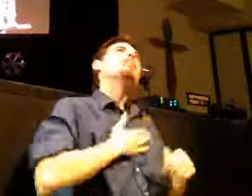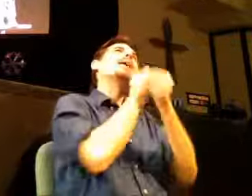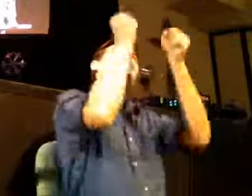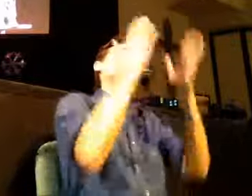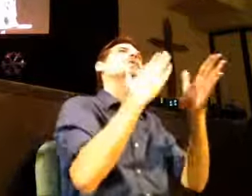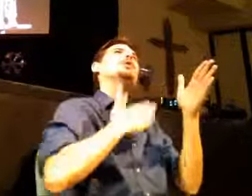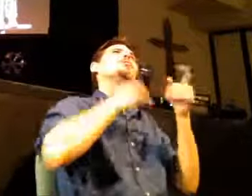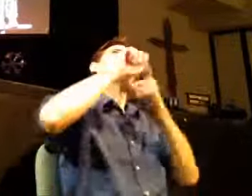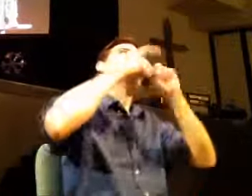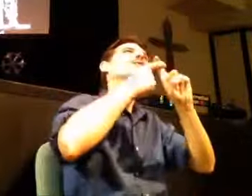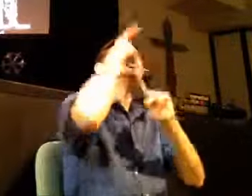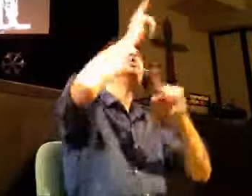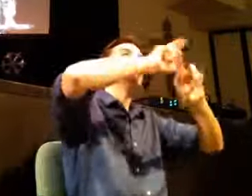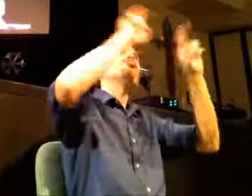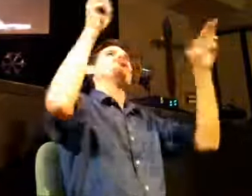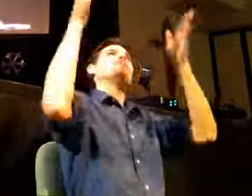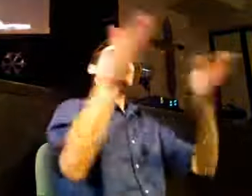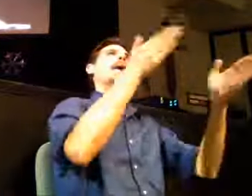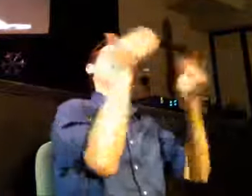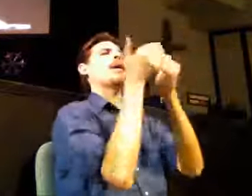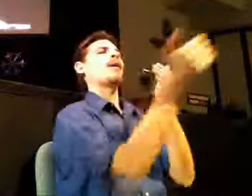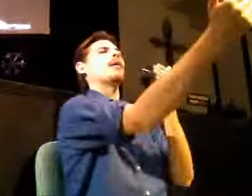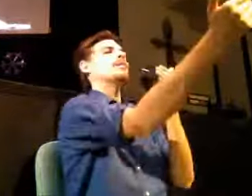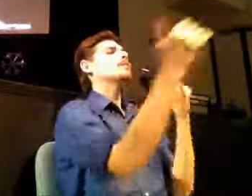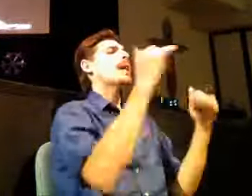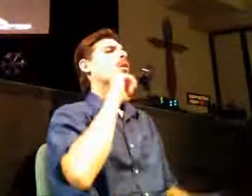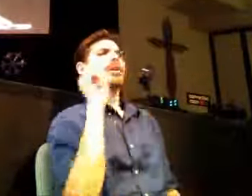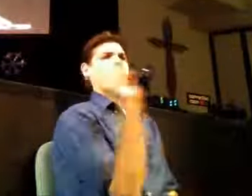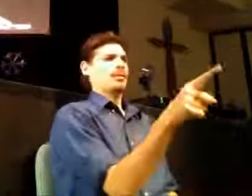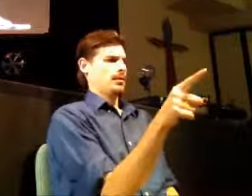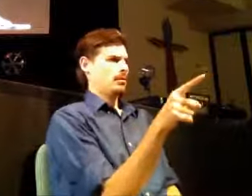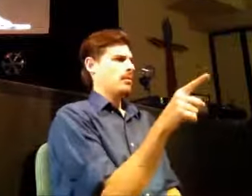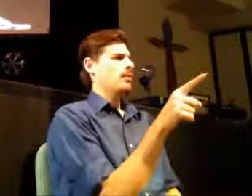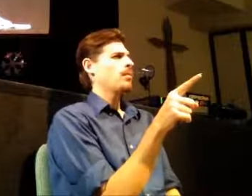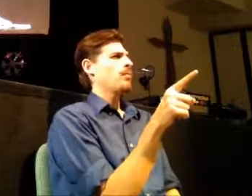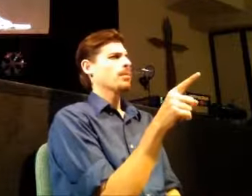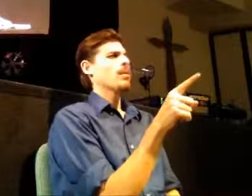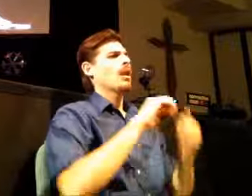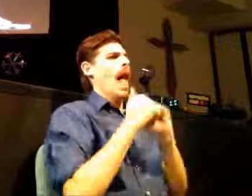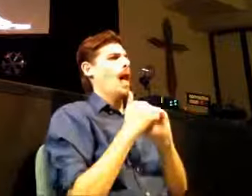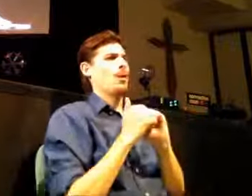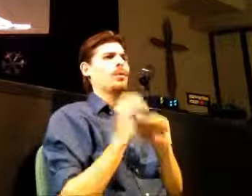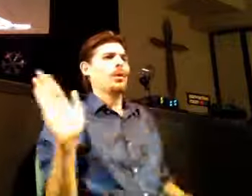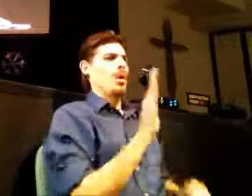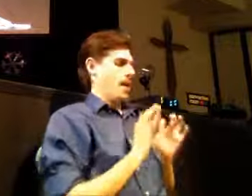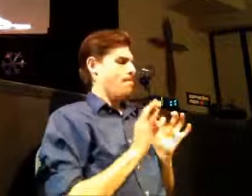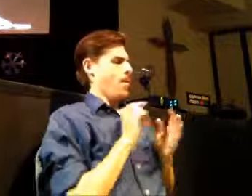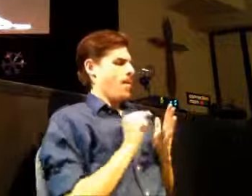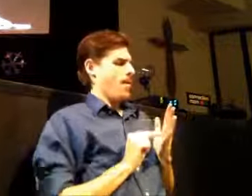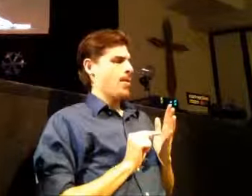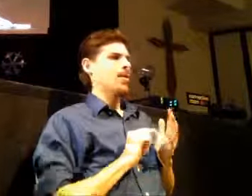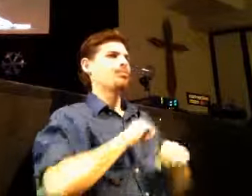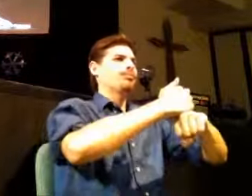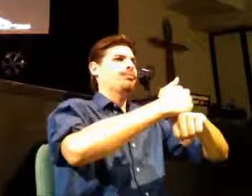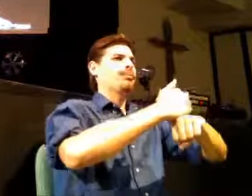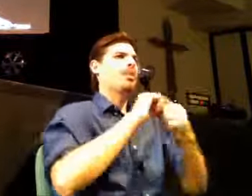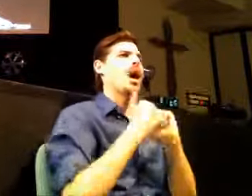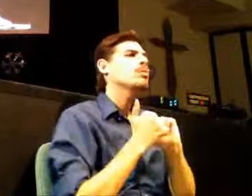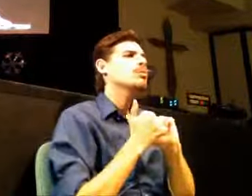greatest purposes before me in this life. So let me ask you a question now. What are you going to do to mark what is most important about what God is saying or doing in your life?